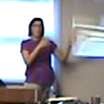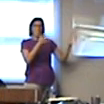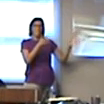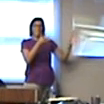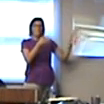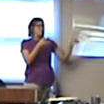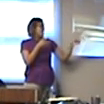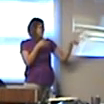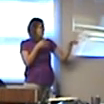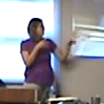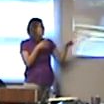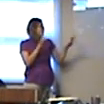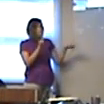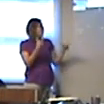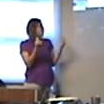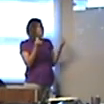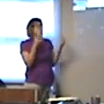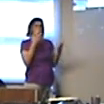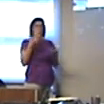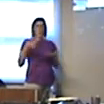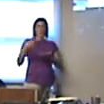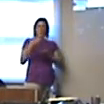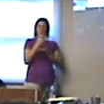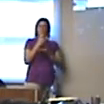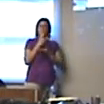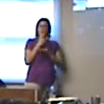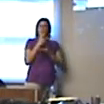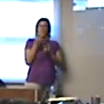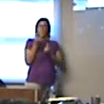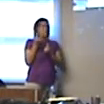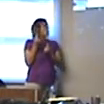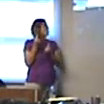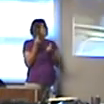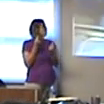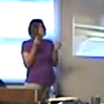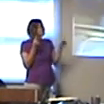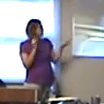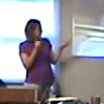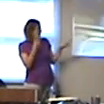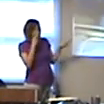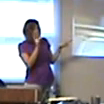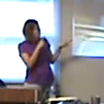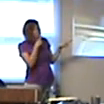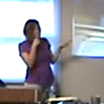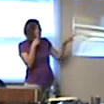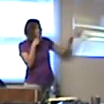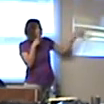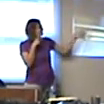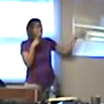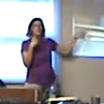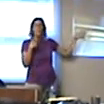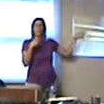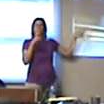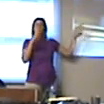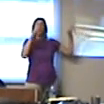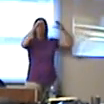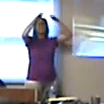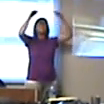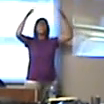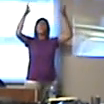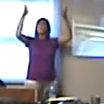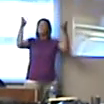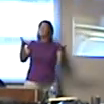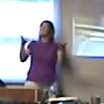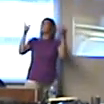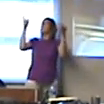So this is what we do to catch the water, especially the one over here on the right, where you can see the water dry. We drop the ceiling out. You